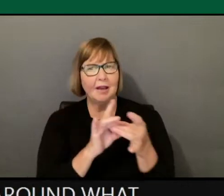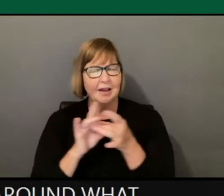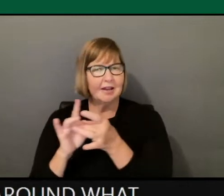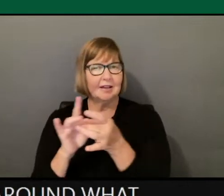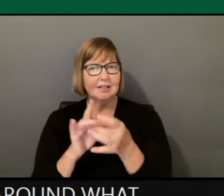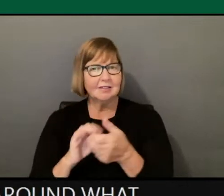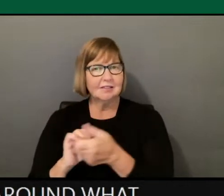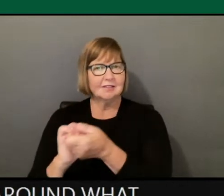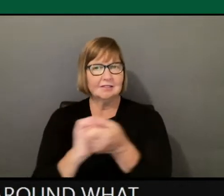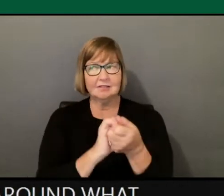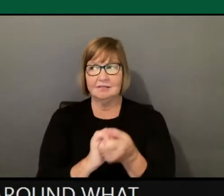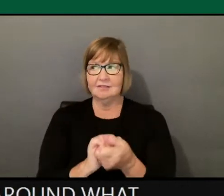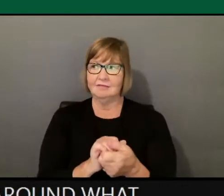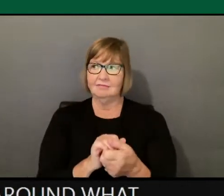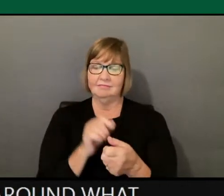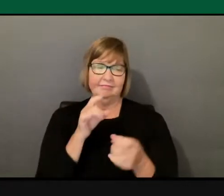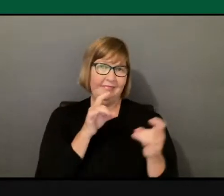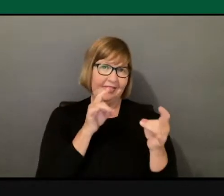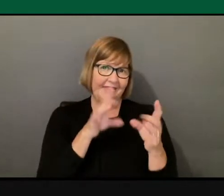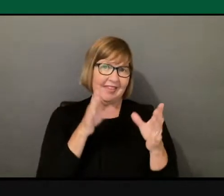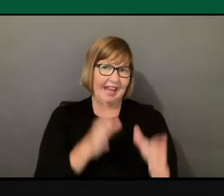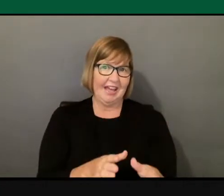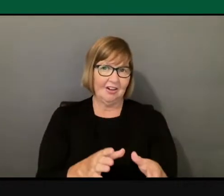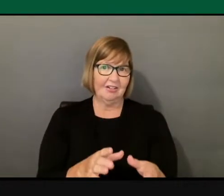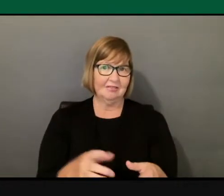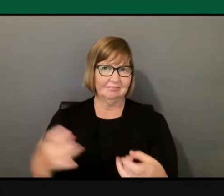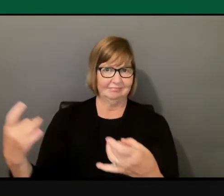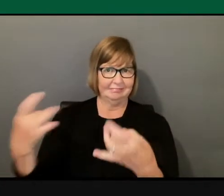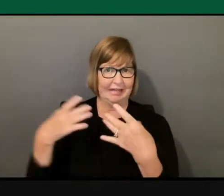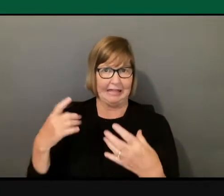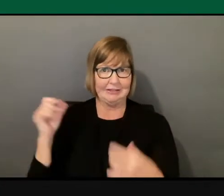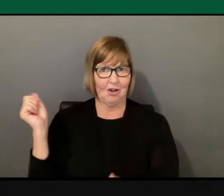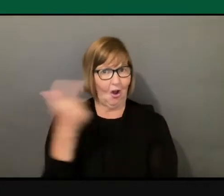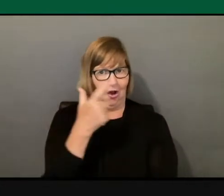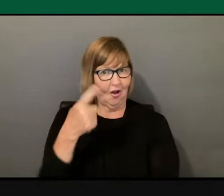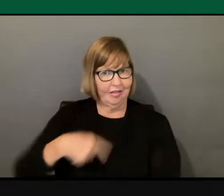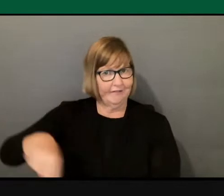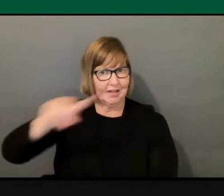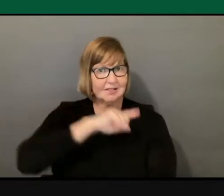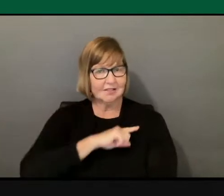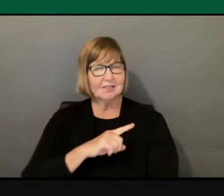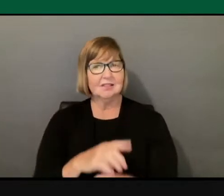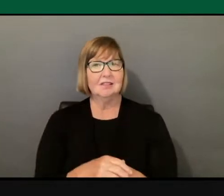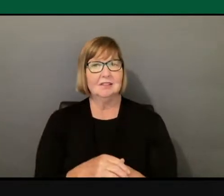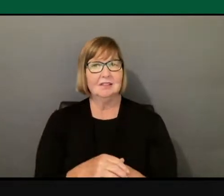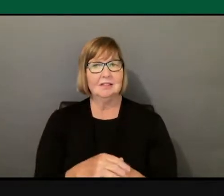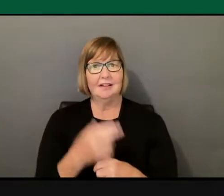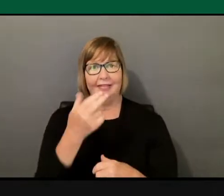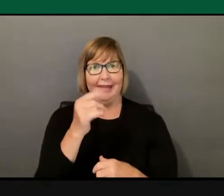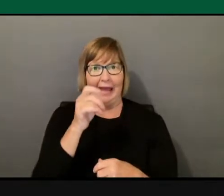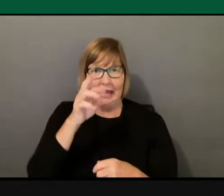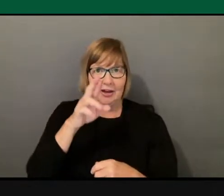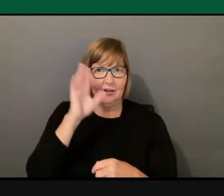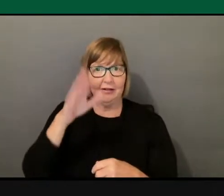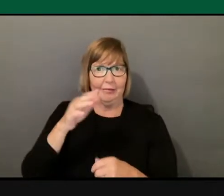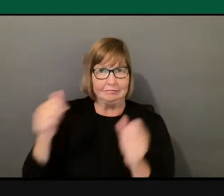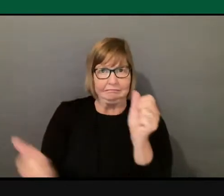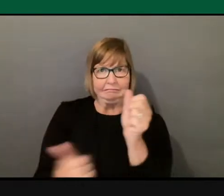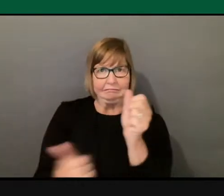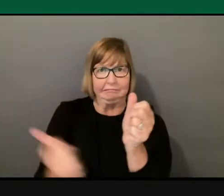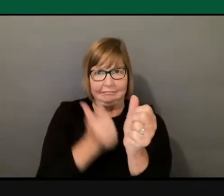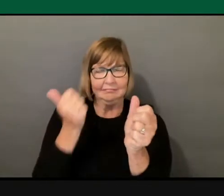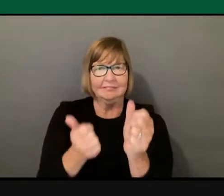hater hates all of us. And the hater will come after any of us